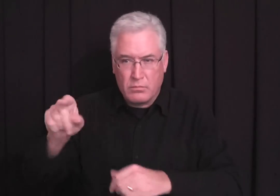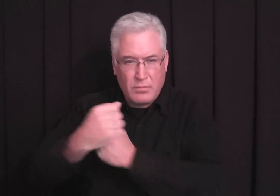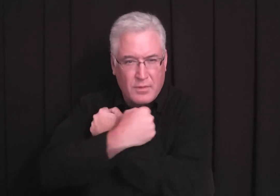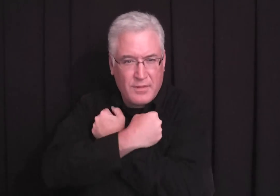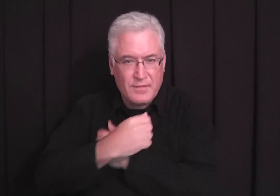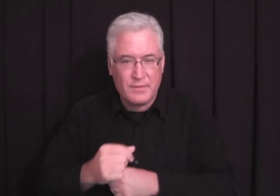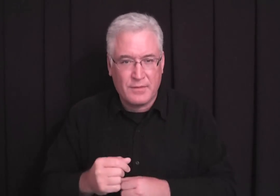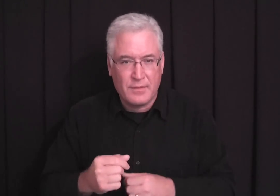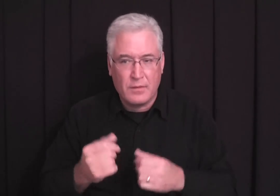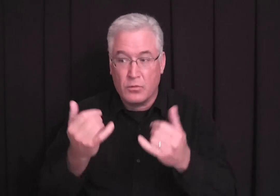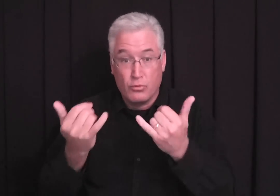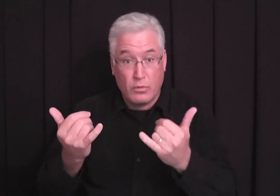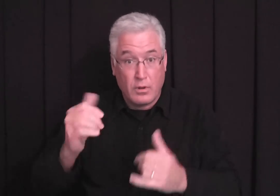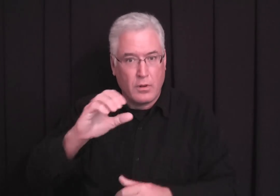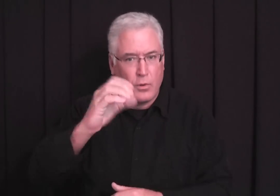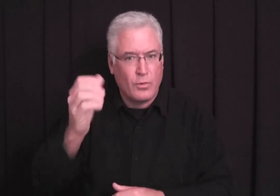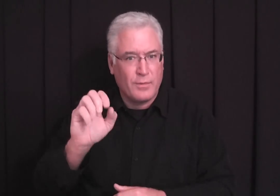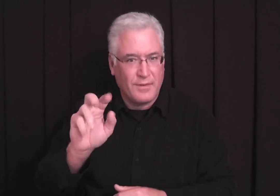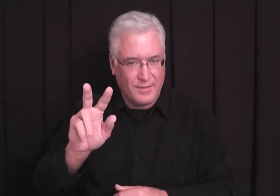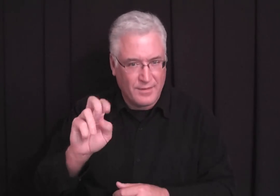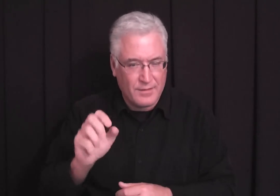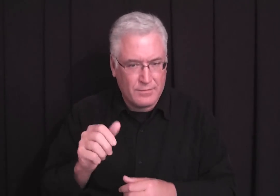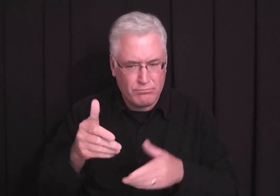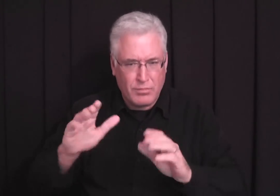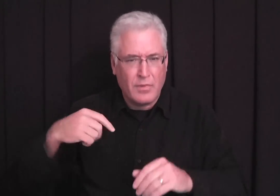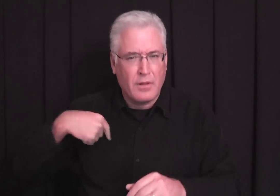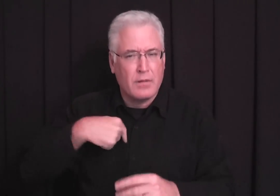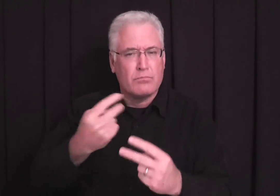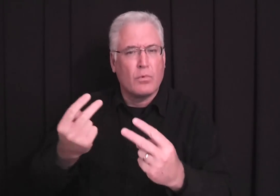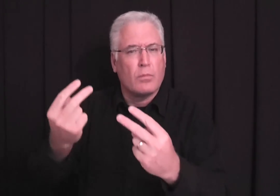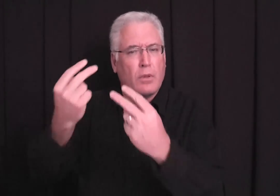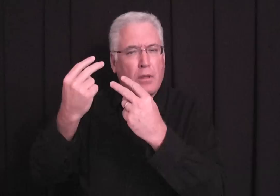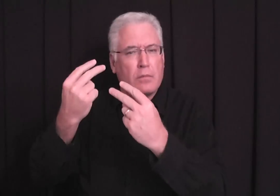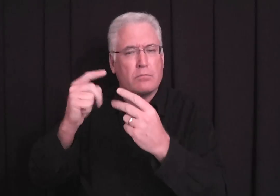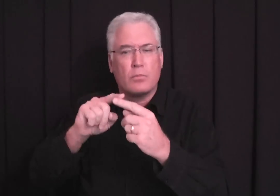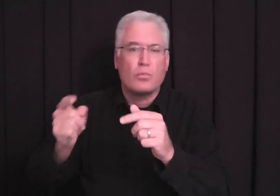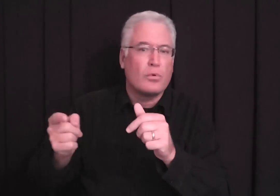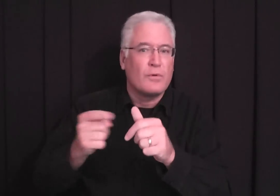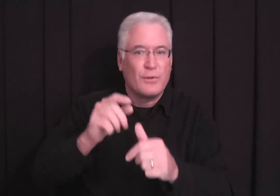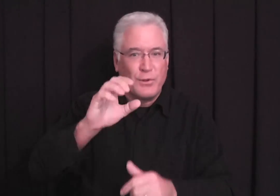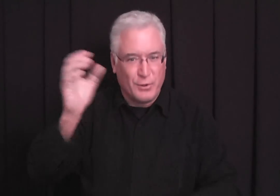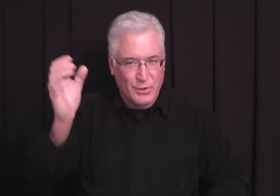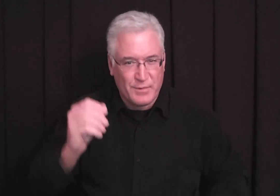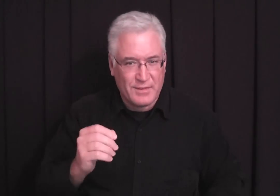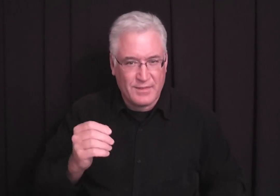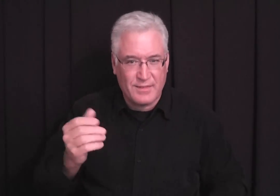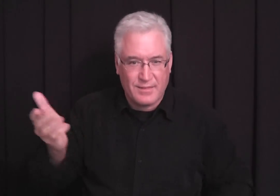loved ones. And now, today is Christmas Eve. We're going to look back to the very first Christmas.